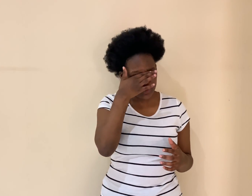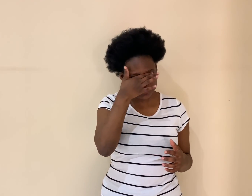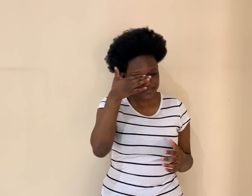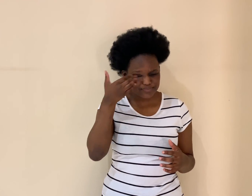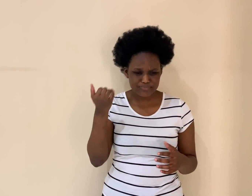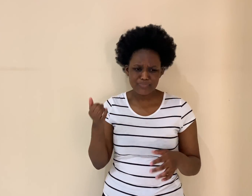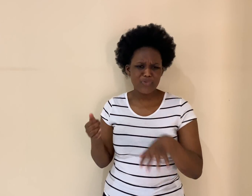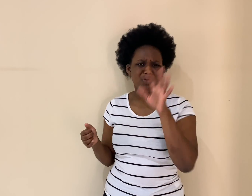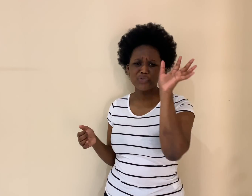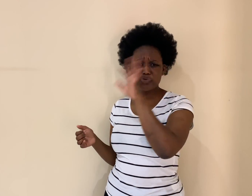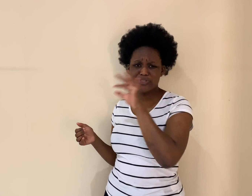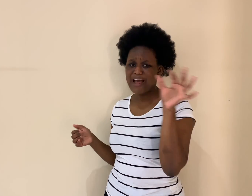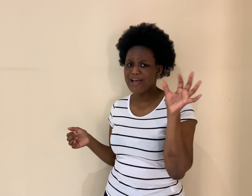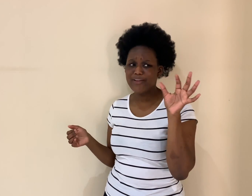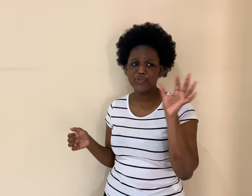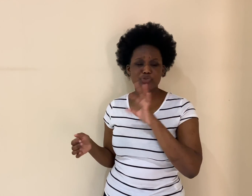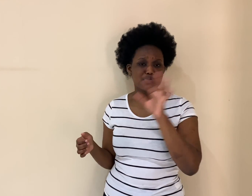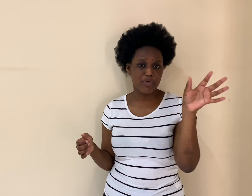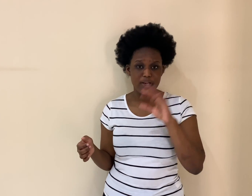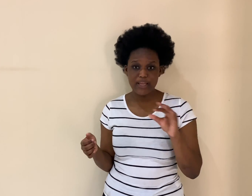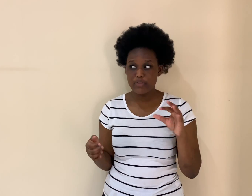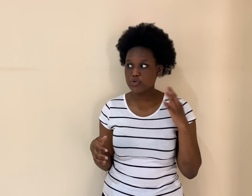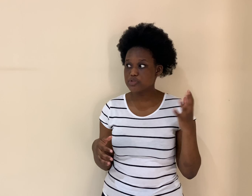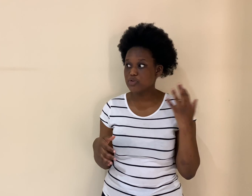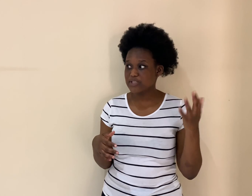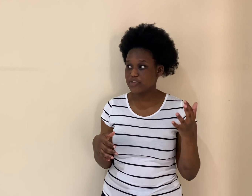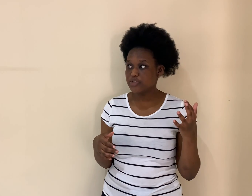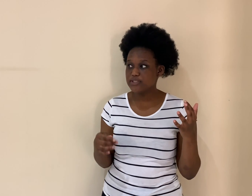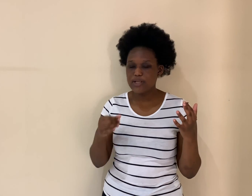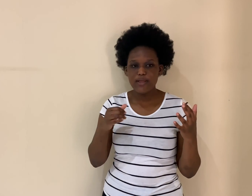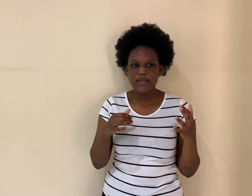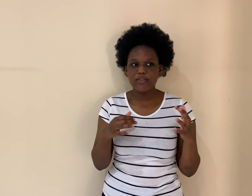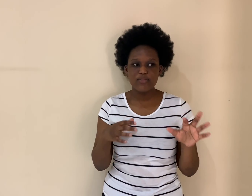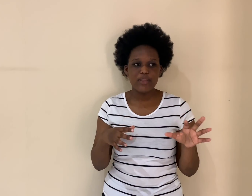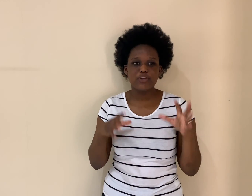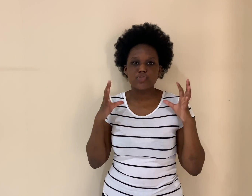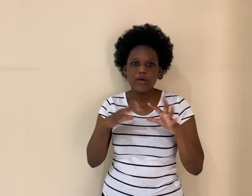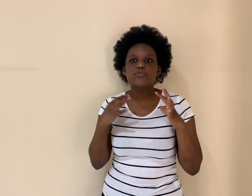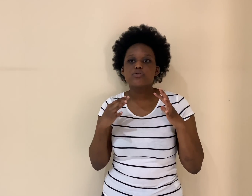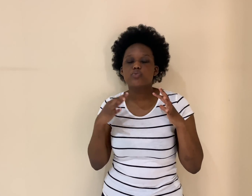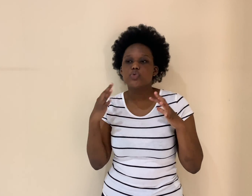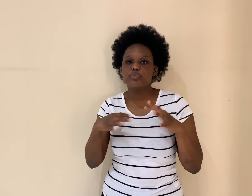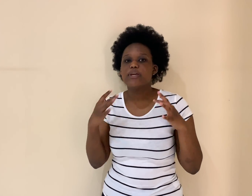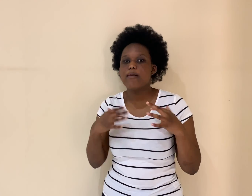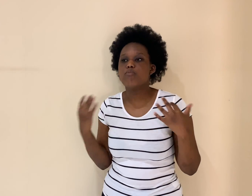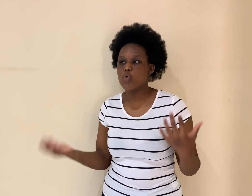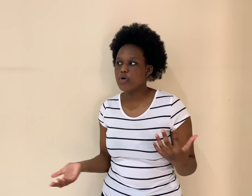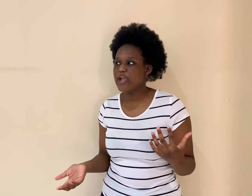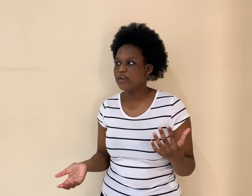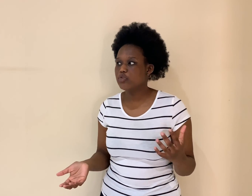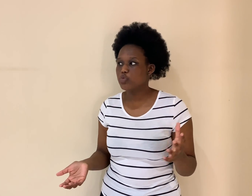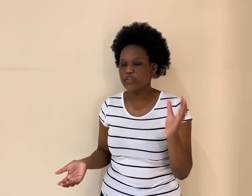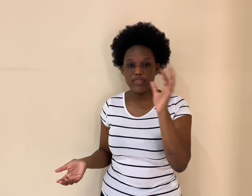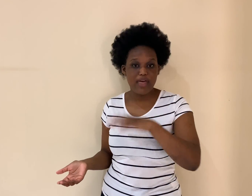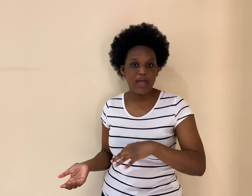your sudan somalia those those countries like droughts will become more and with that